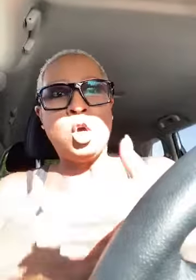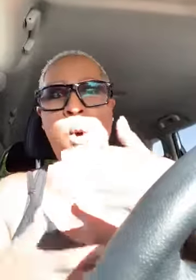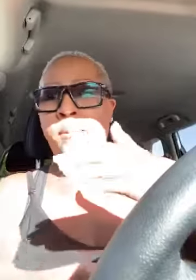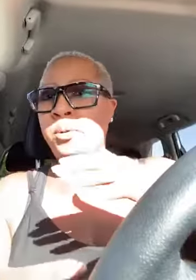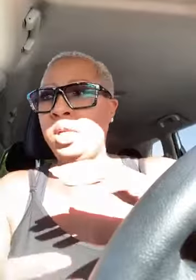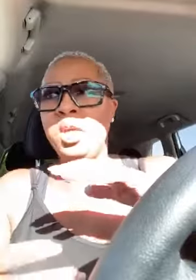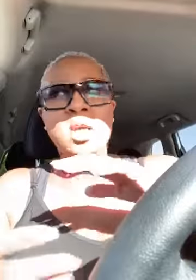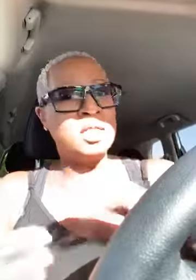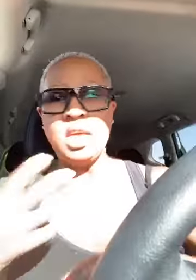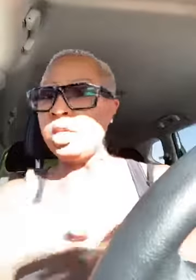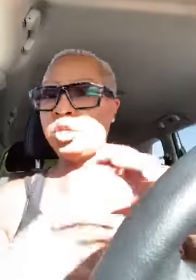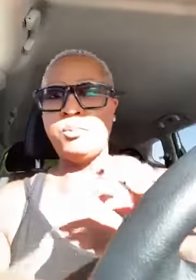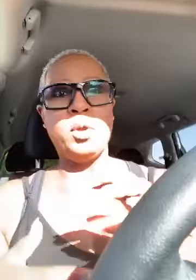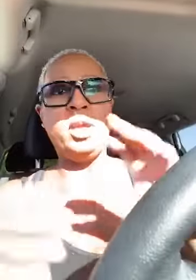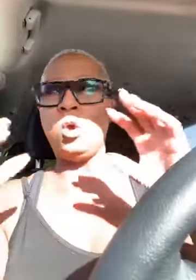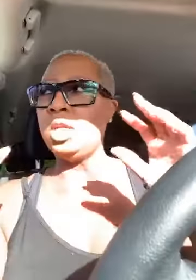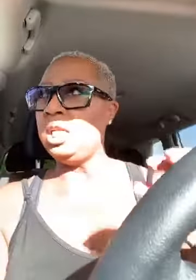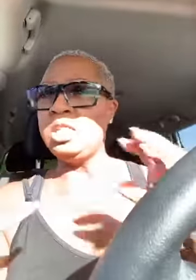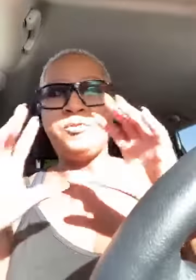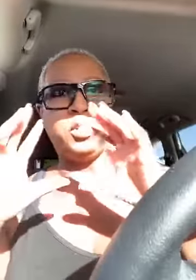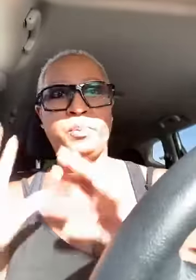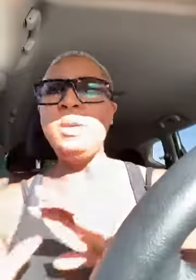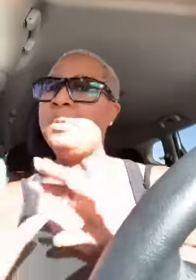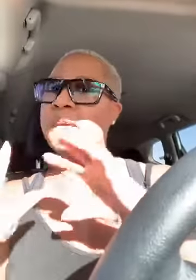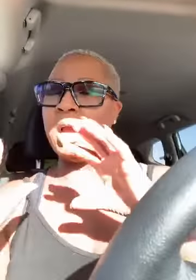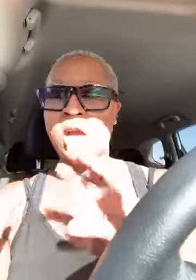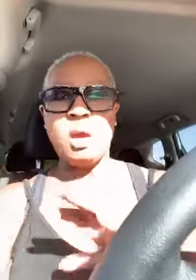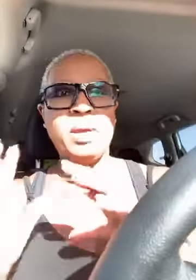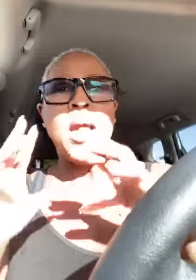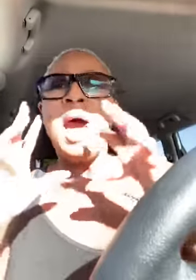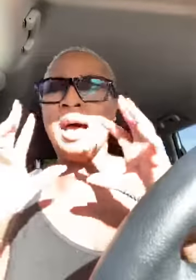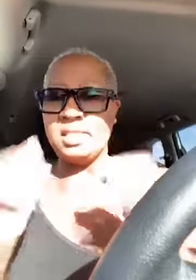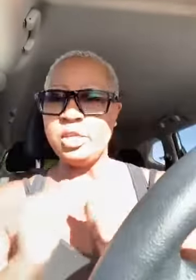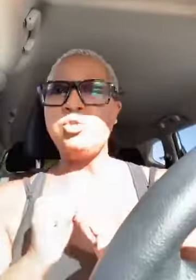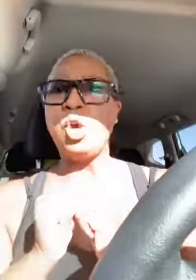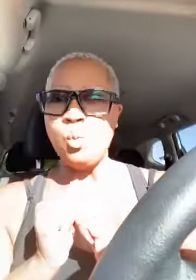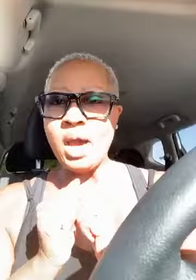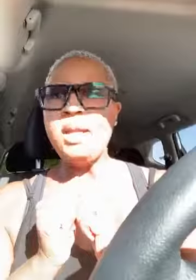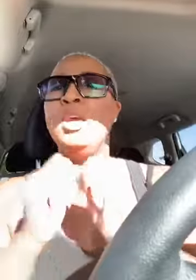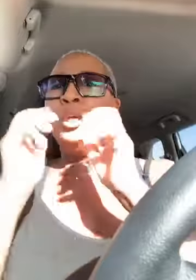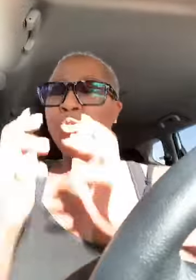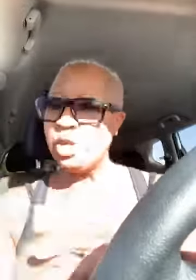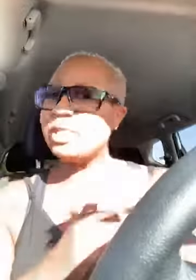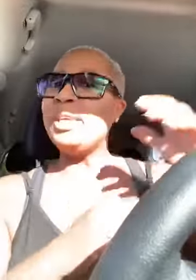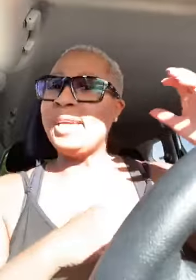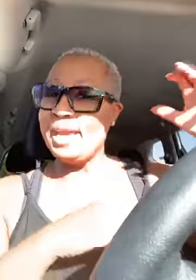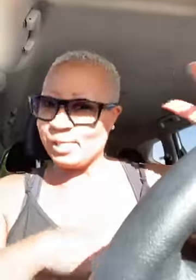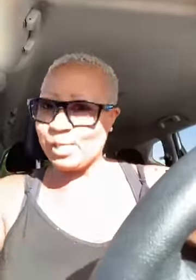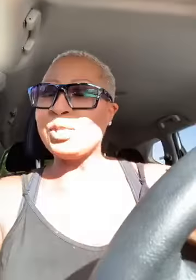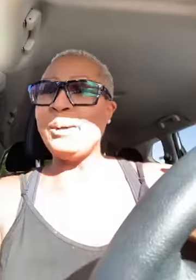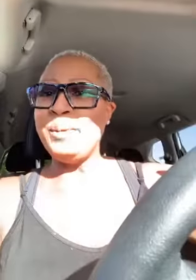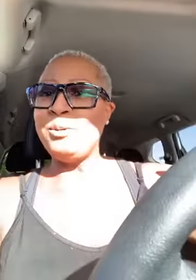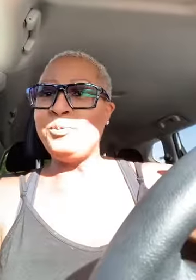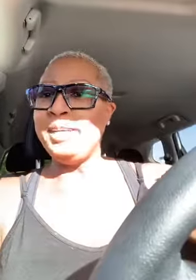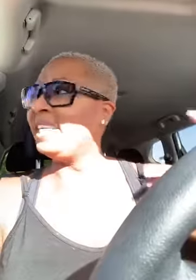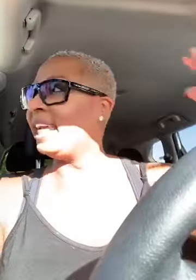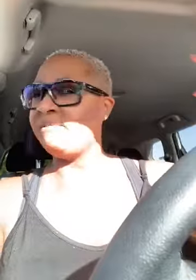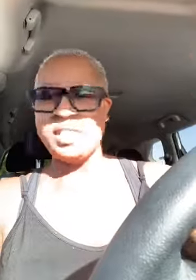though i put things to bring on the list for the people that are coming i said you know what just in case there's some in the wind that have to